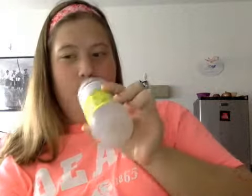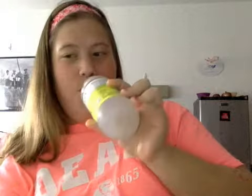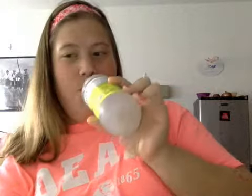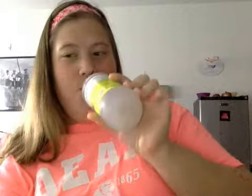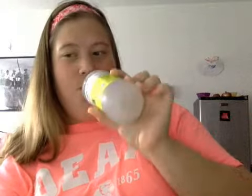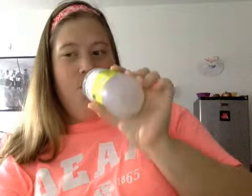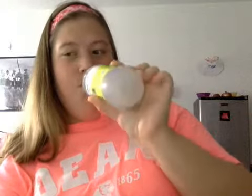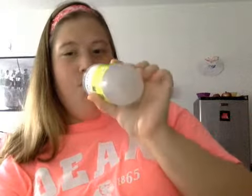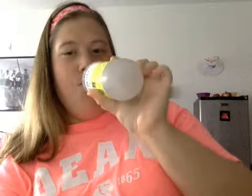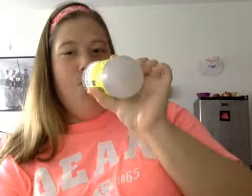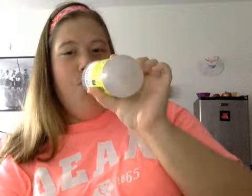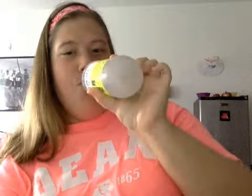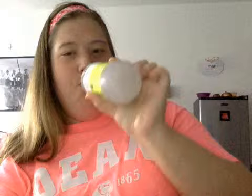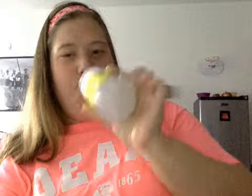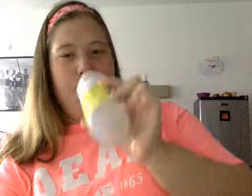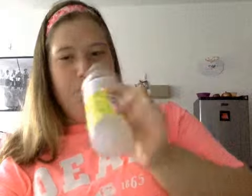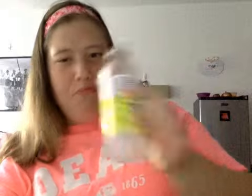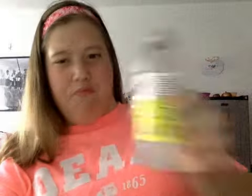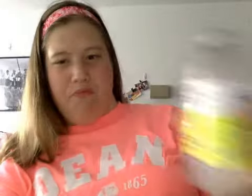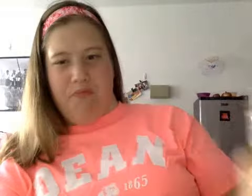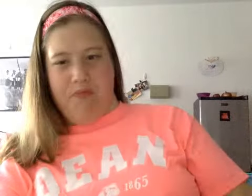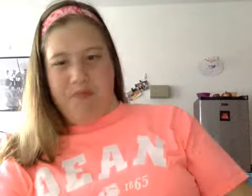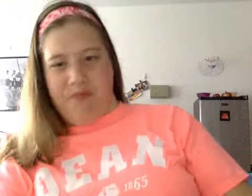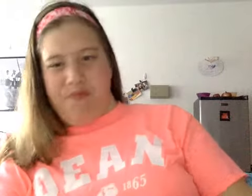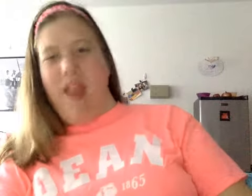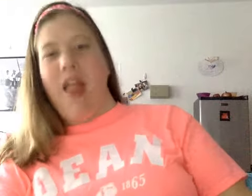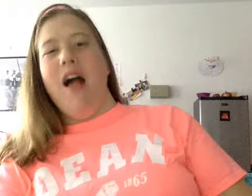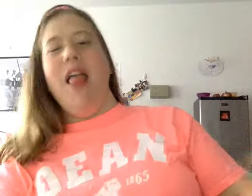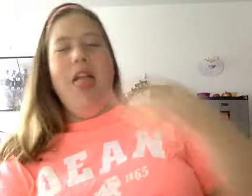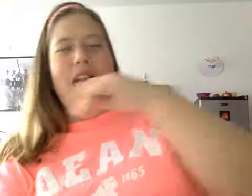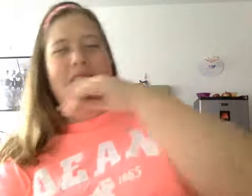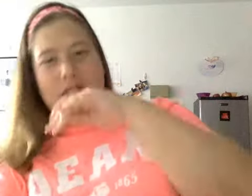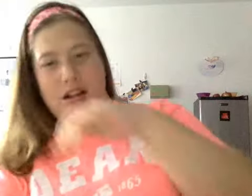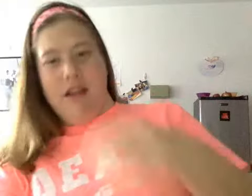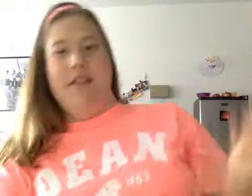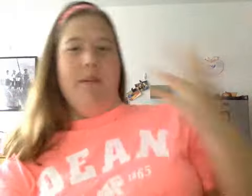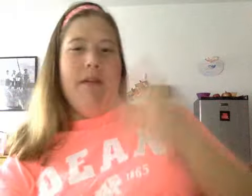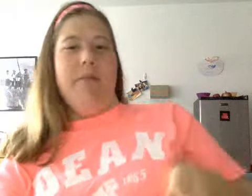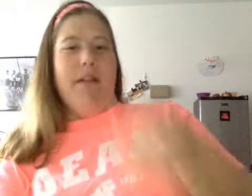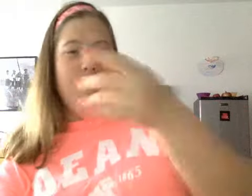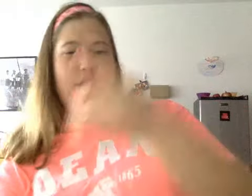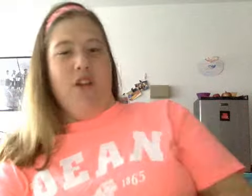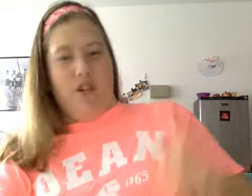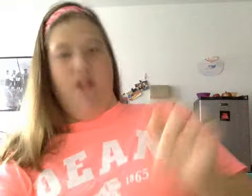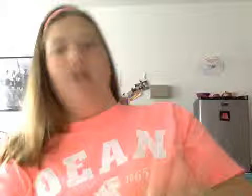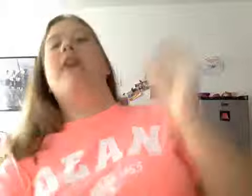sometimes that's really tart okay